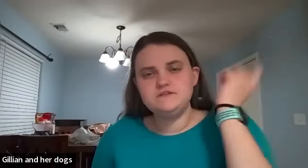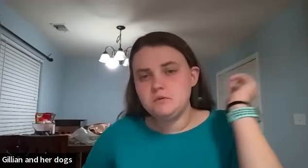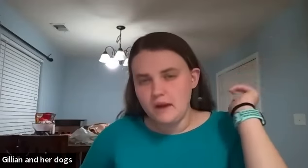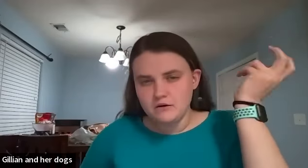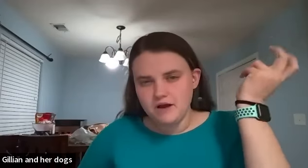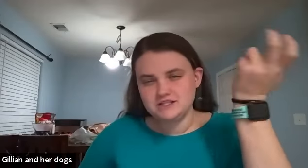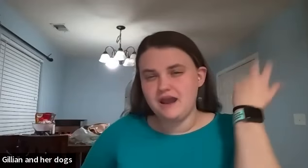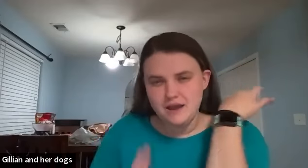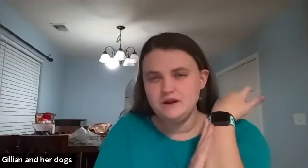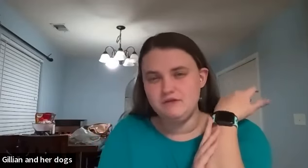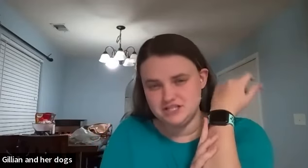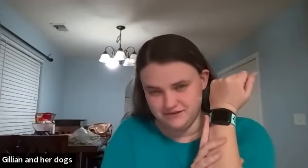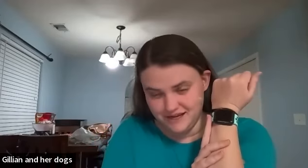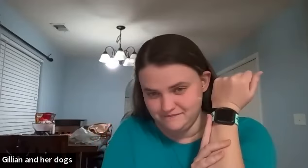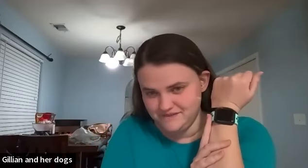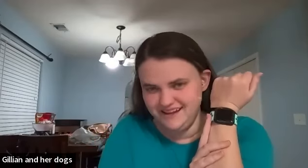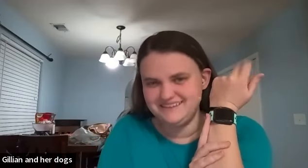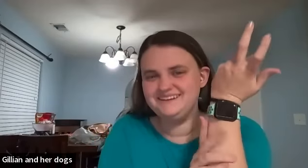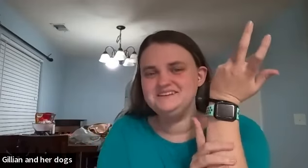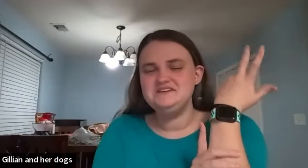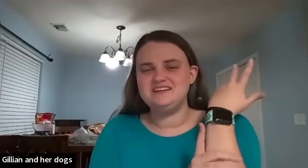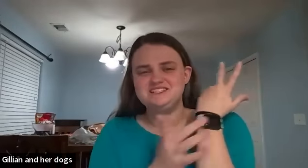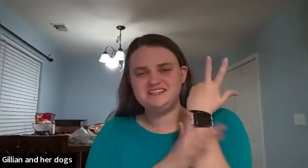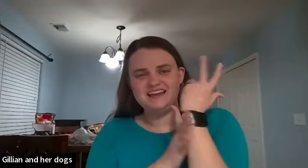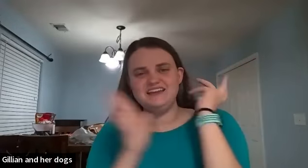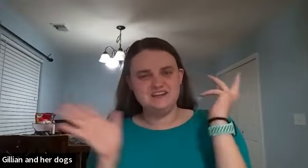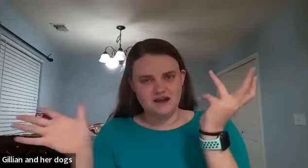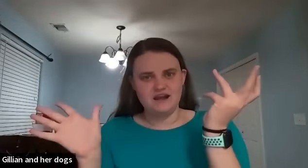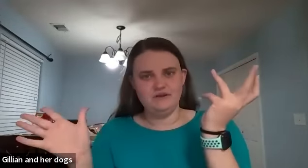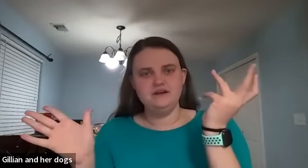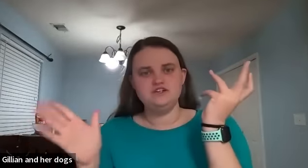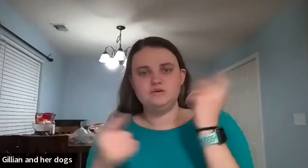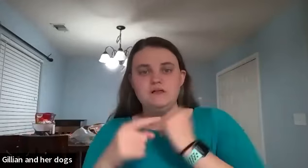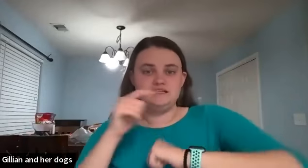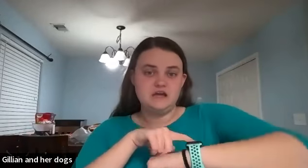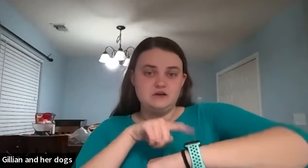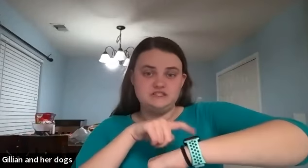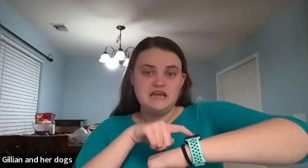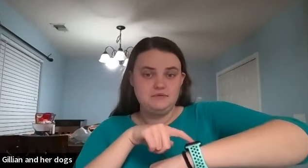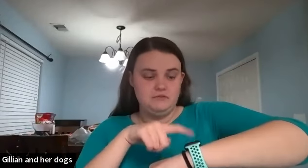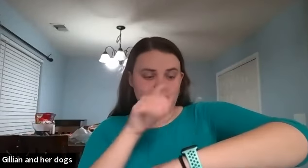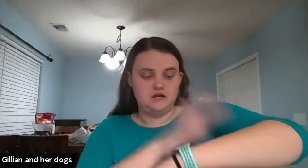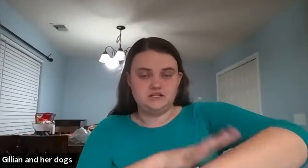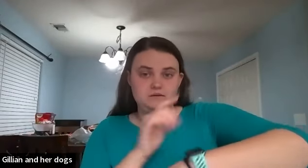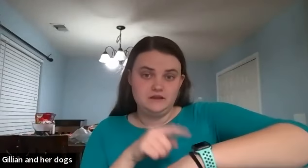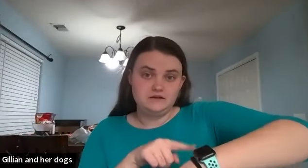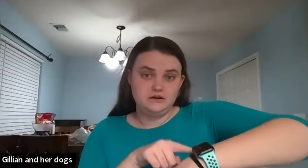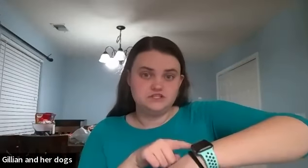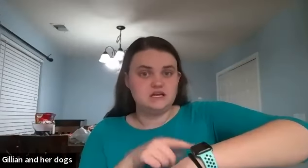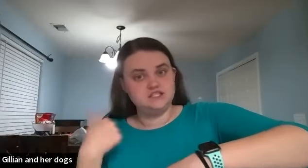if you wear a watch like i wear a watch every day that's just like i can't not have it so a lot of times i'll just tap on my watch like i'll be like no she has